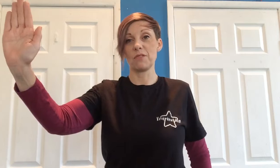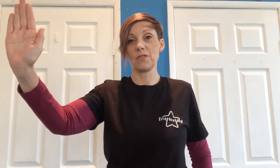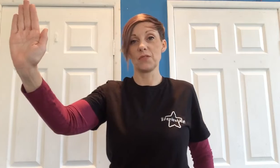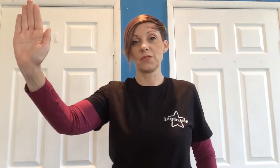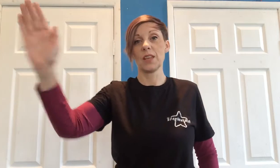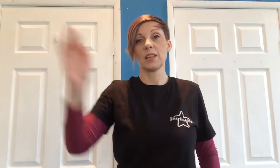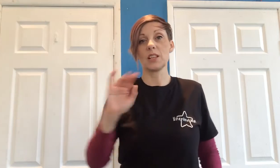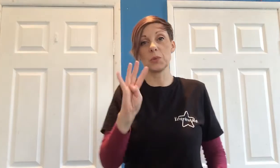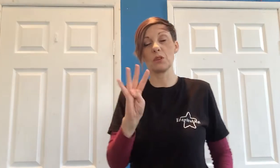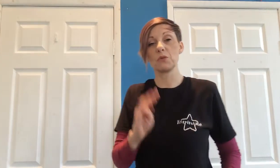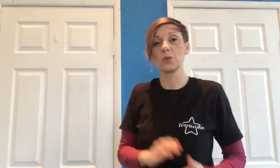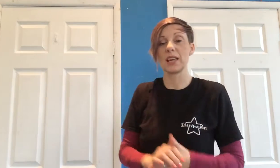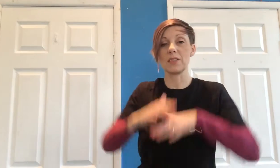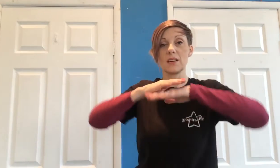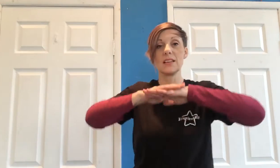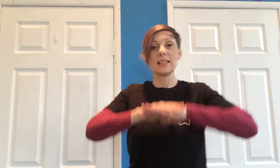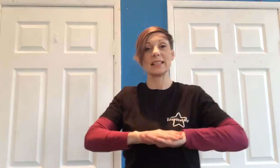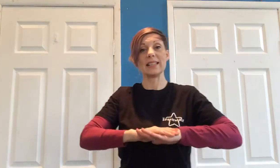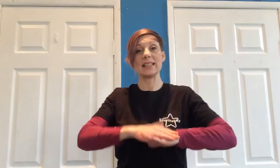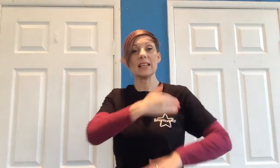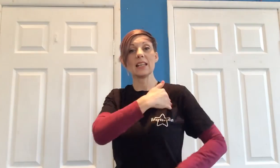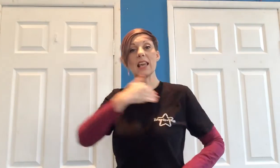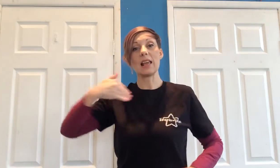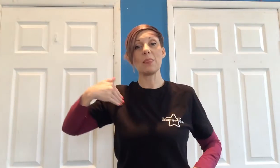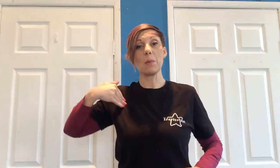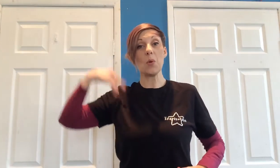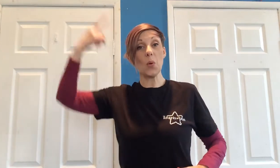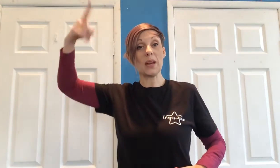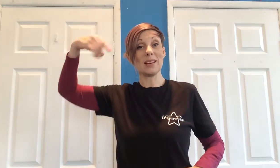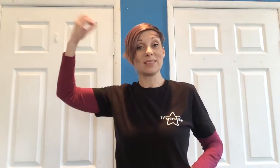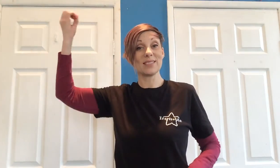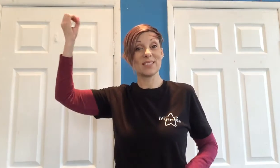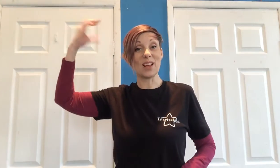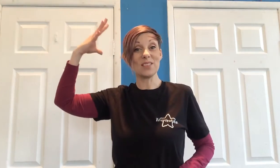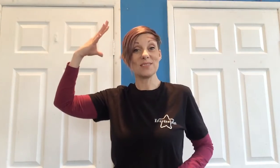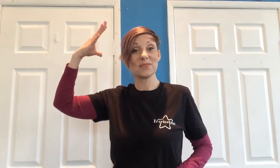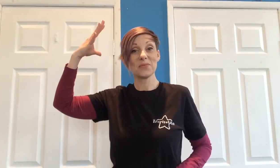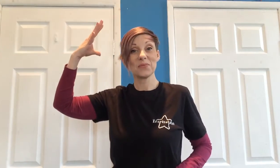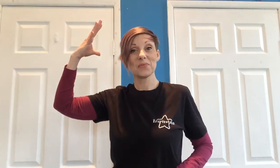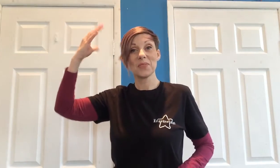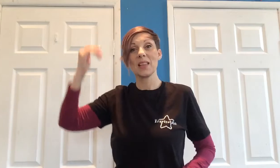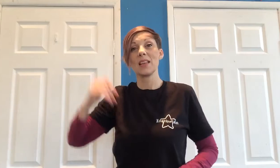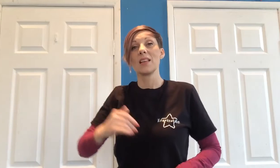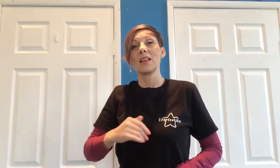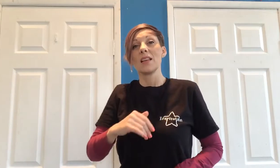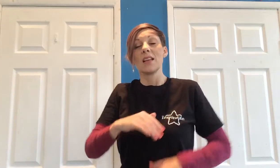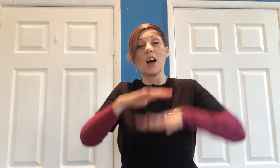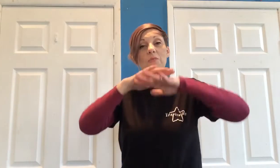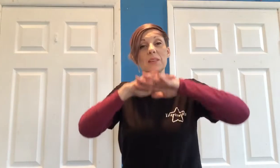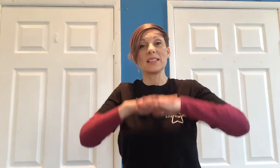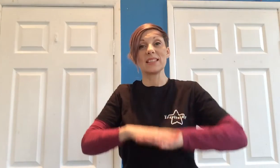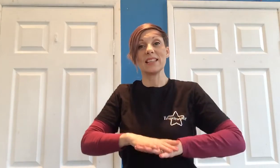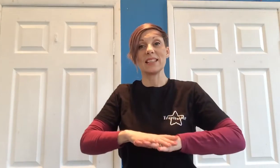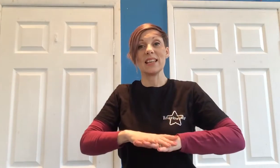so let's put those four together sitting in the morning Sun I've been sitting